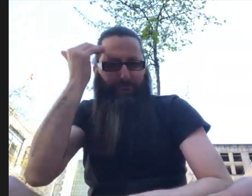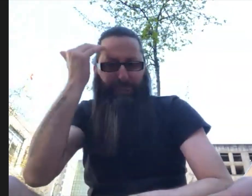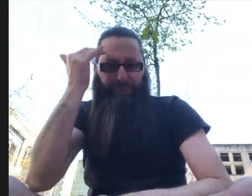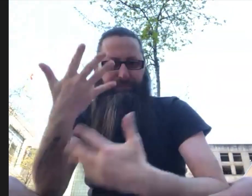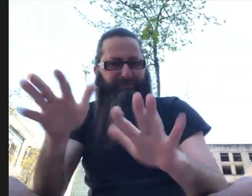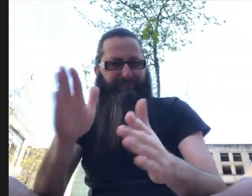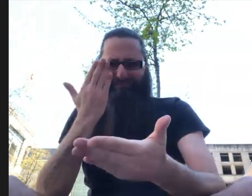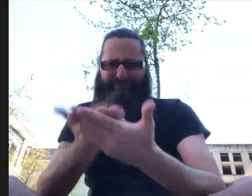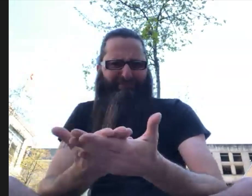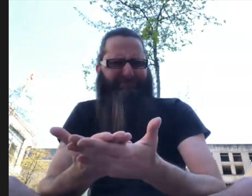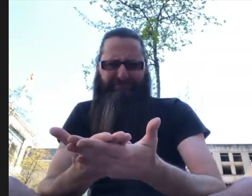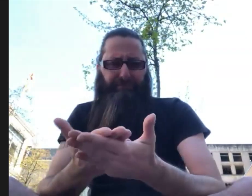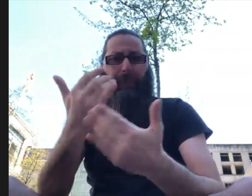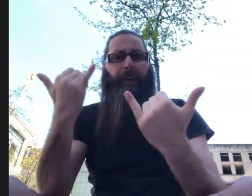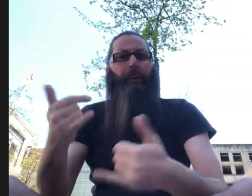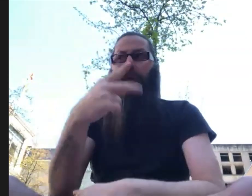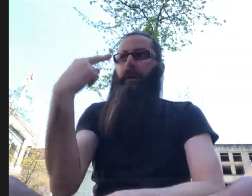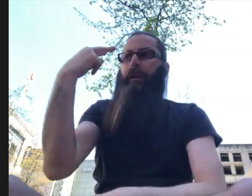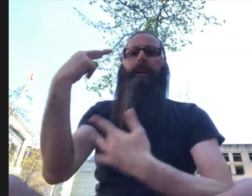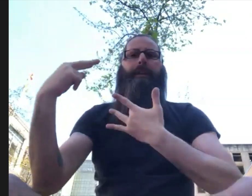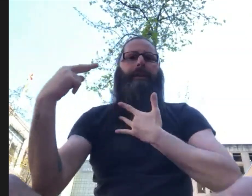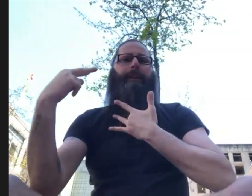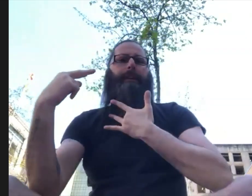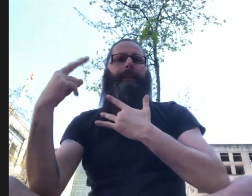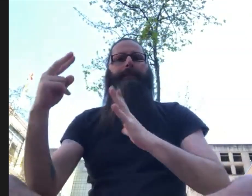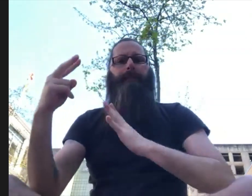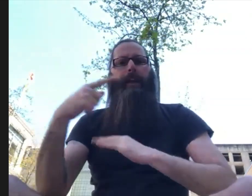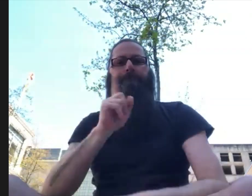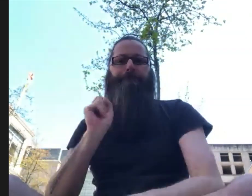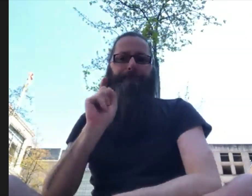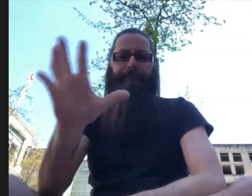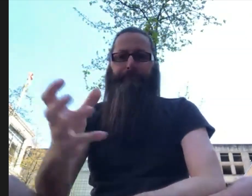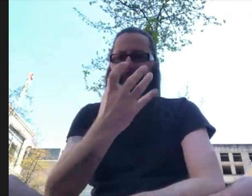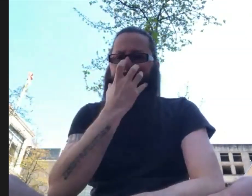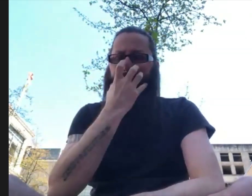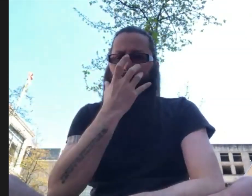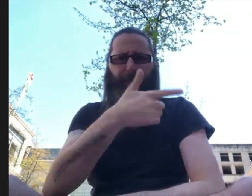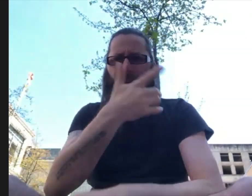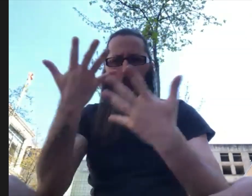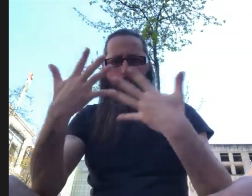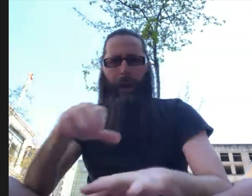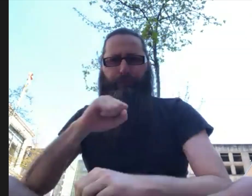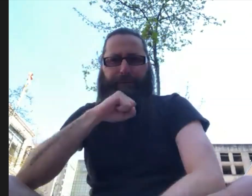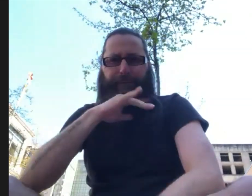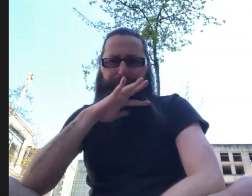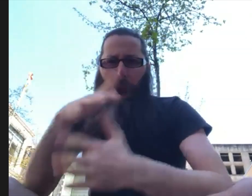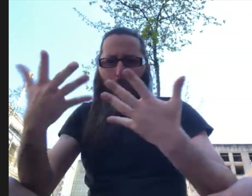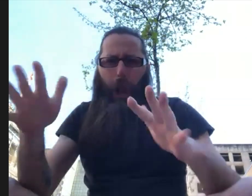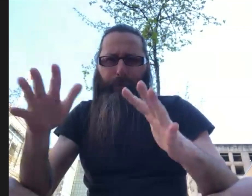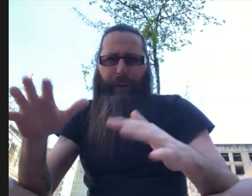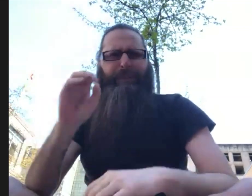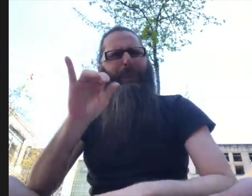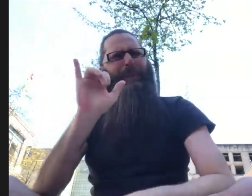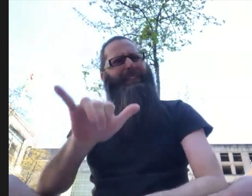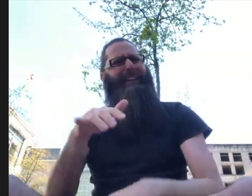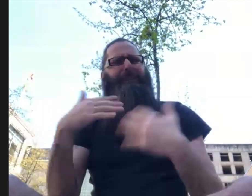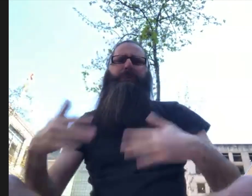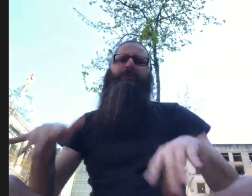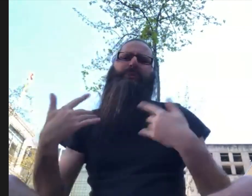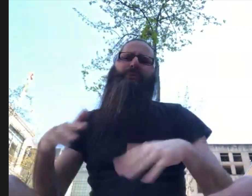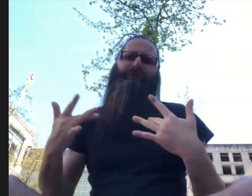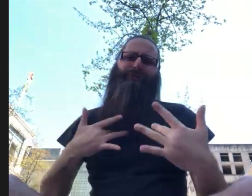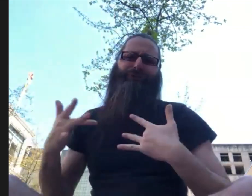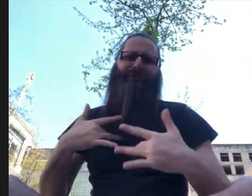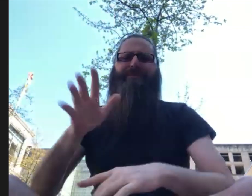the guidelines and already knew what they should be doing and decided not to do it and decided not to even fix it